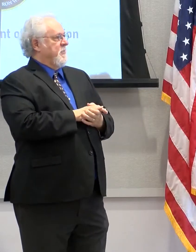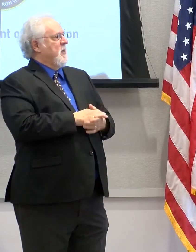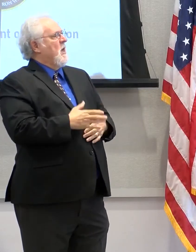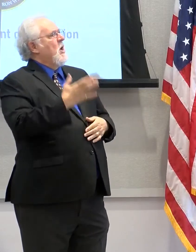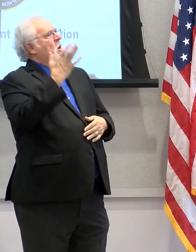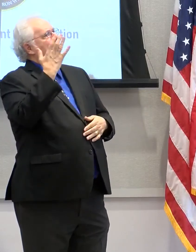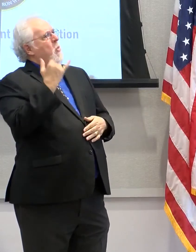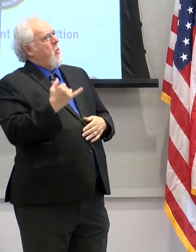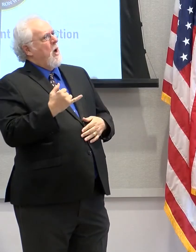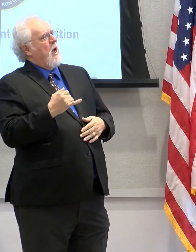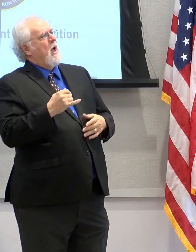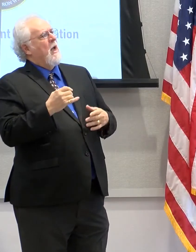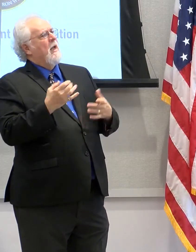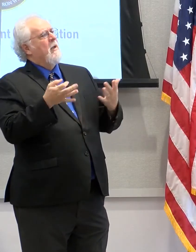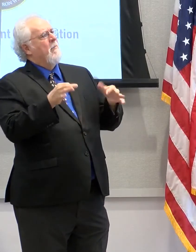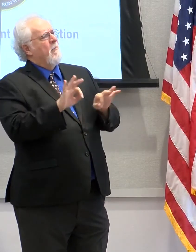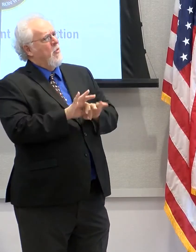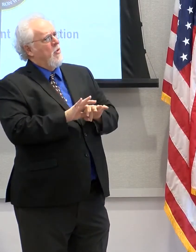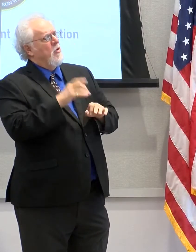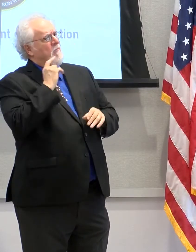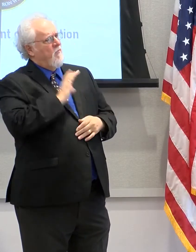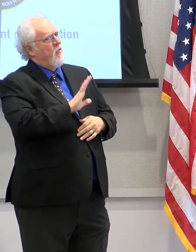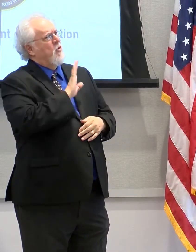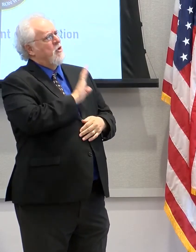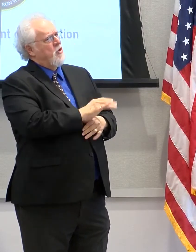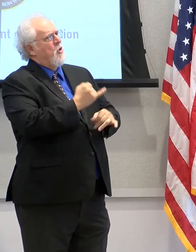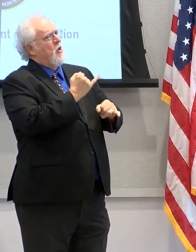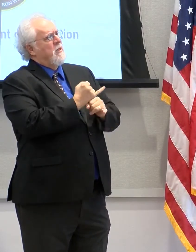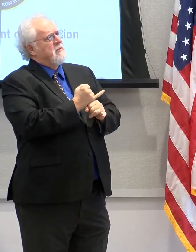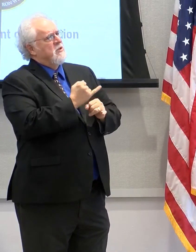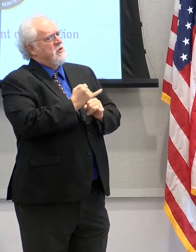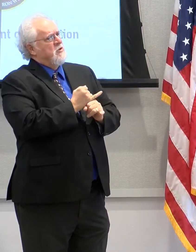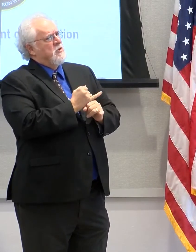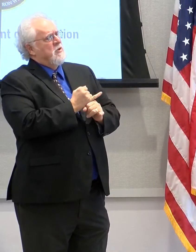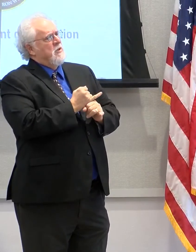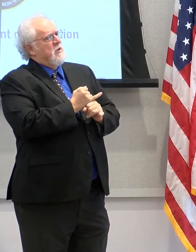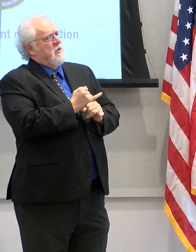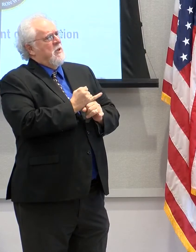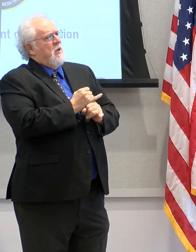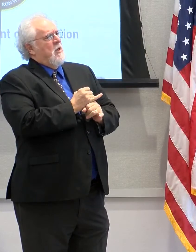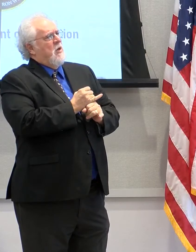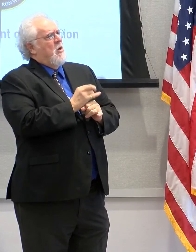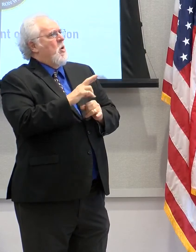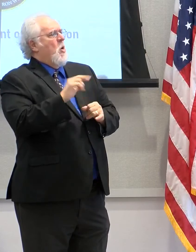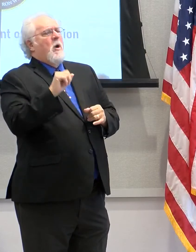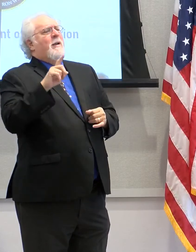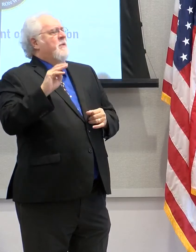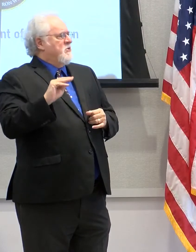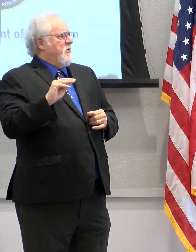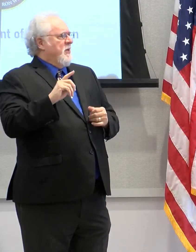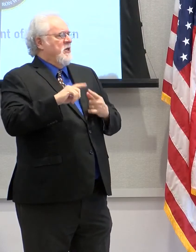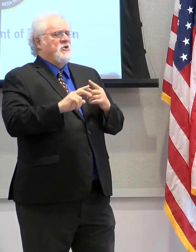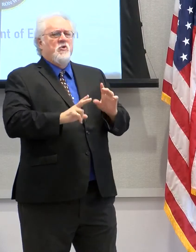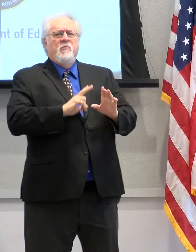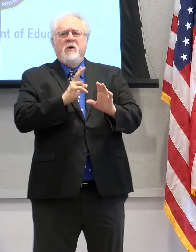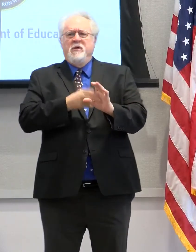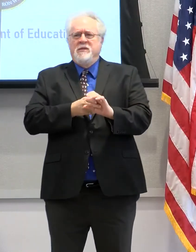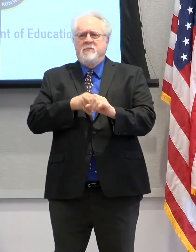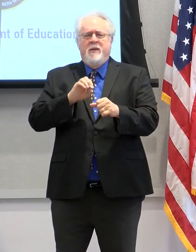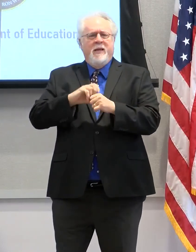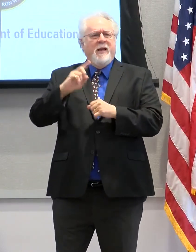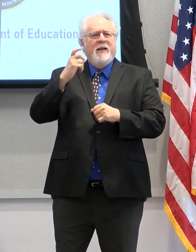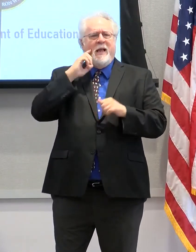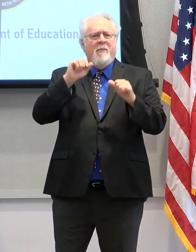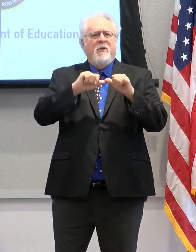why is it so important for your institution or administration to participate in the